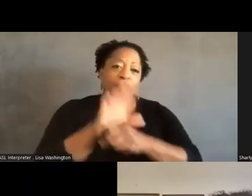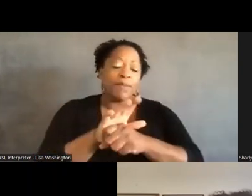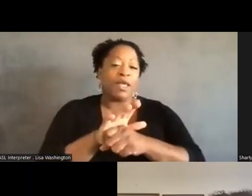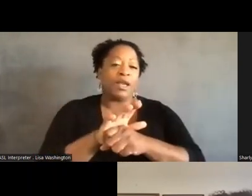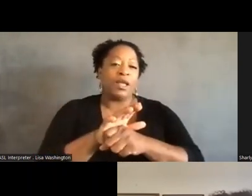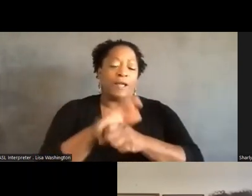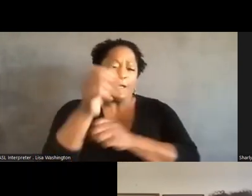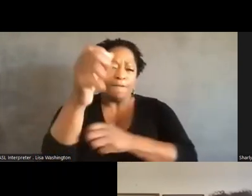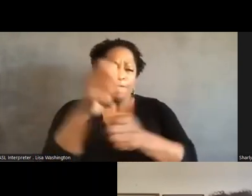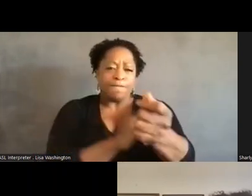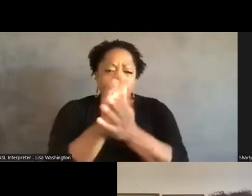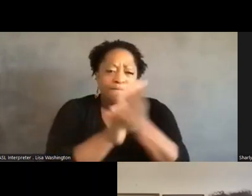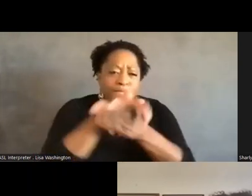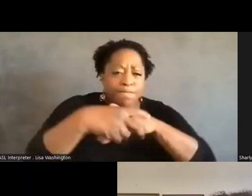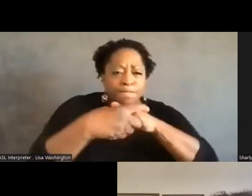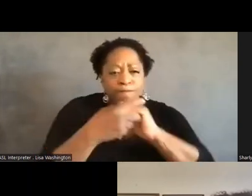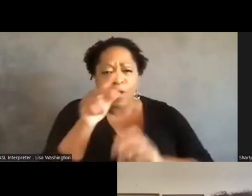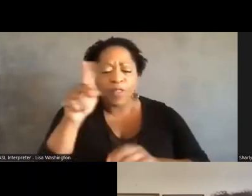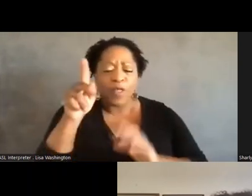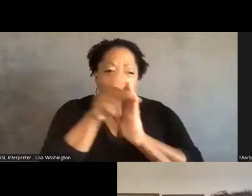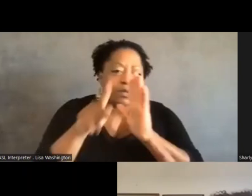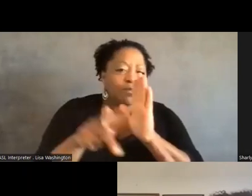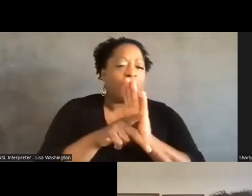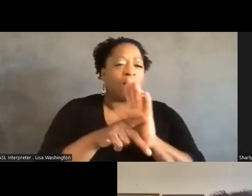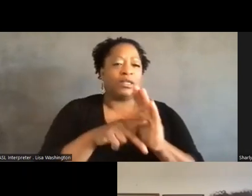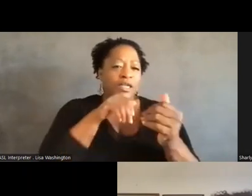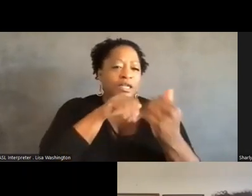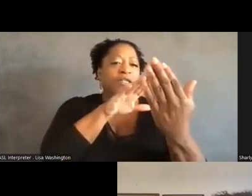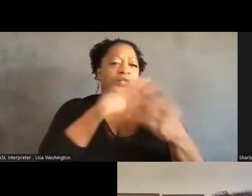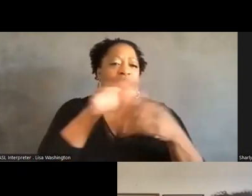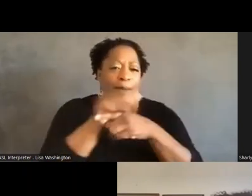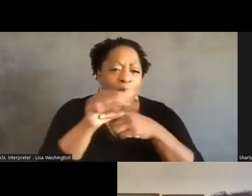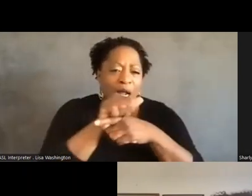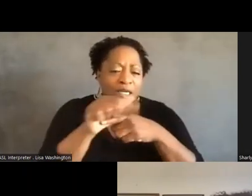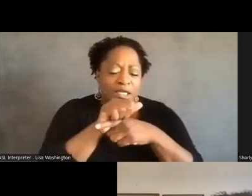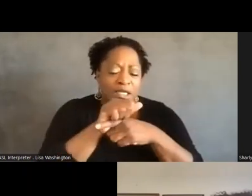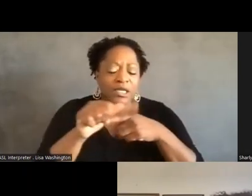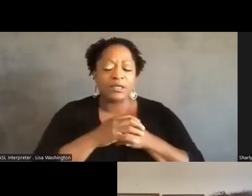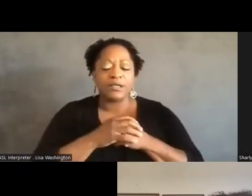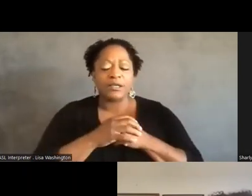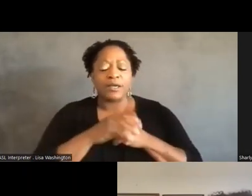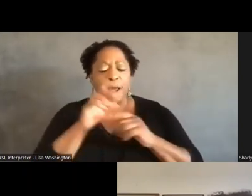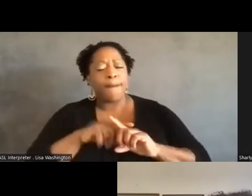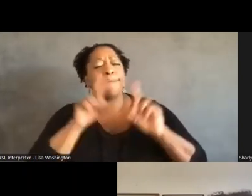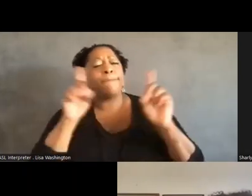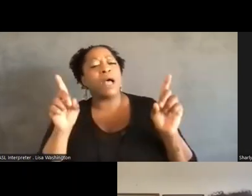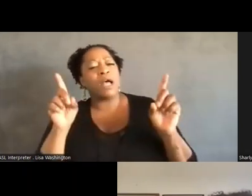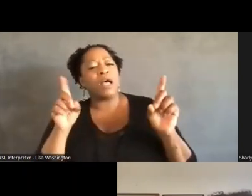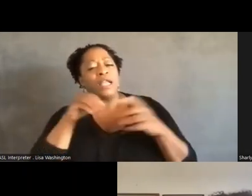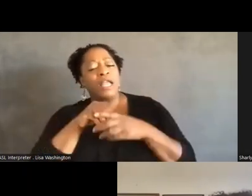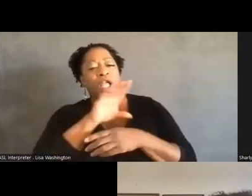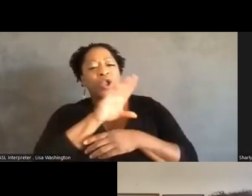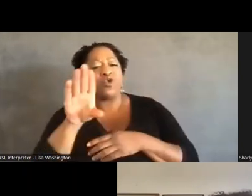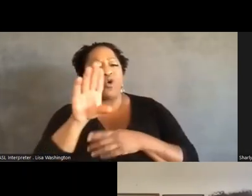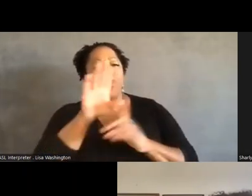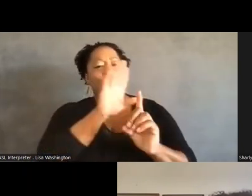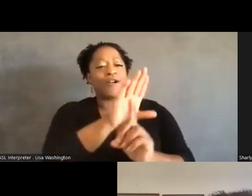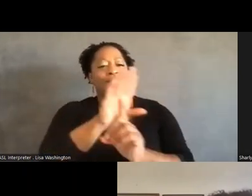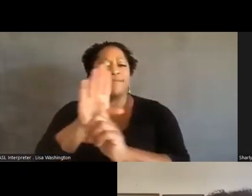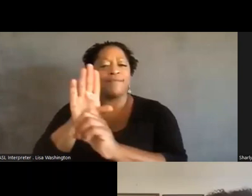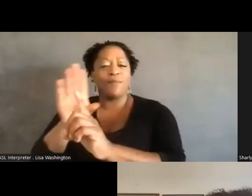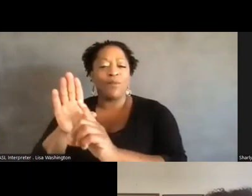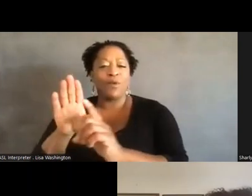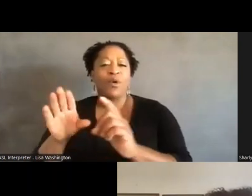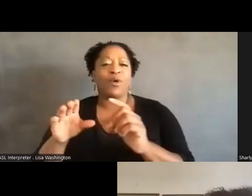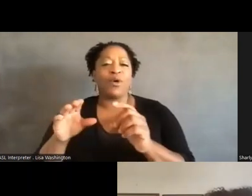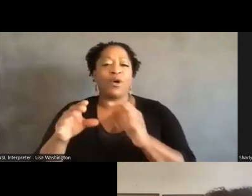those politics, um, and practices. Um, but in your campaigns, you engaged in